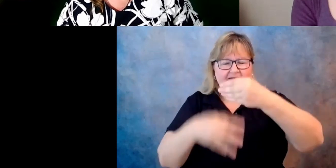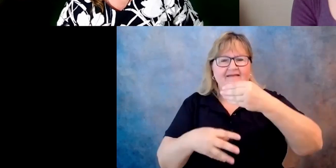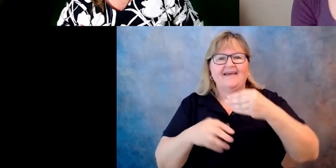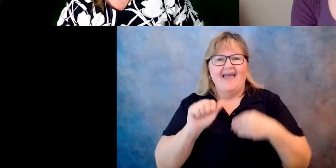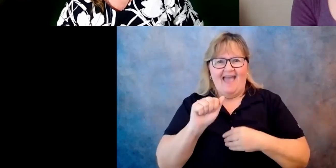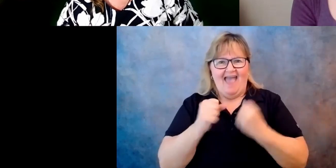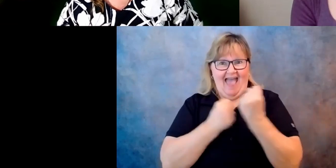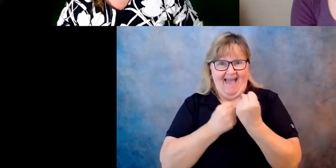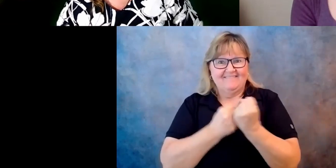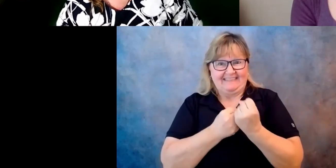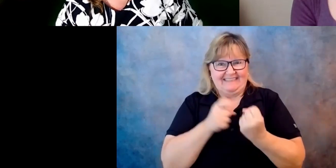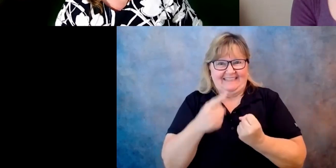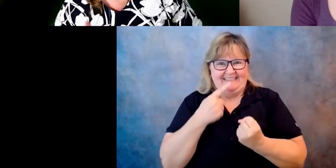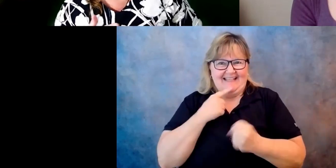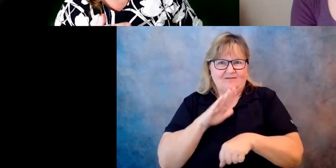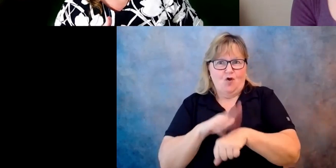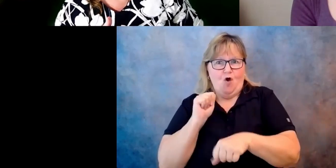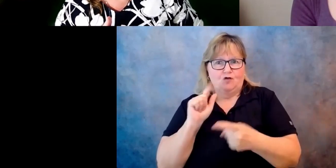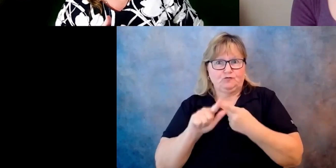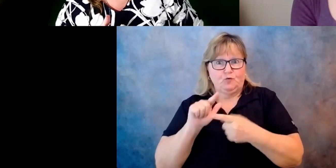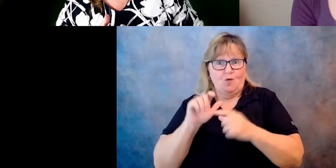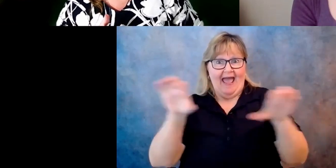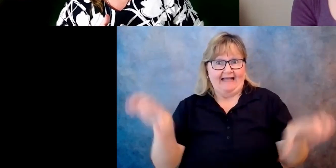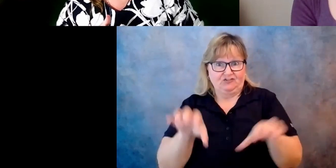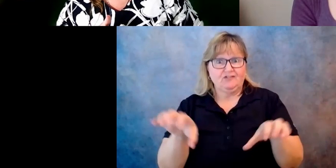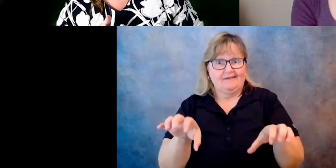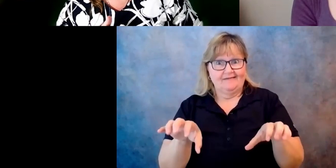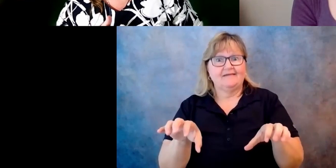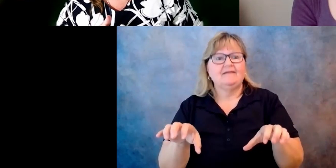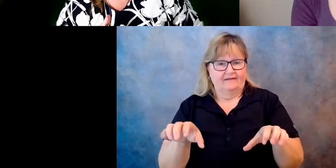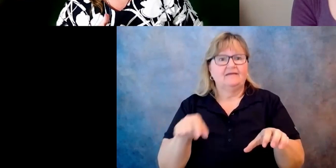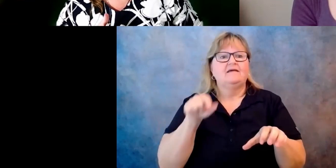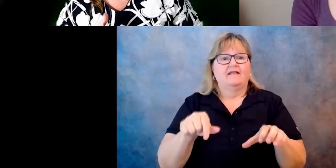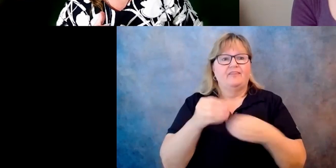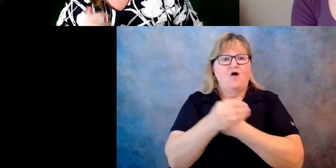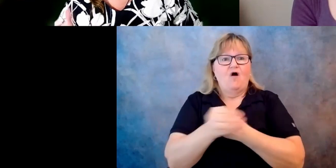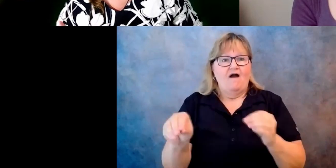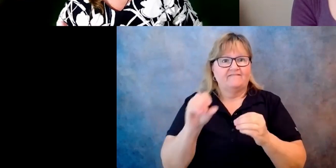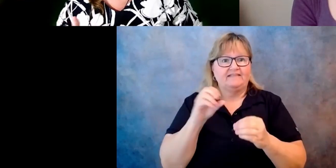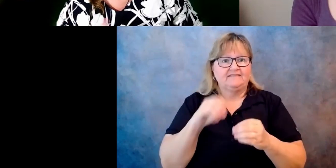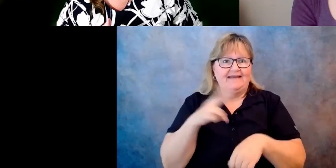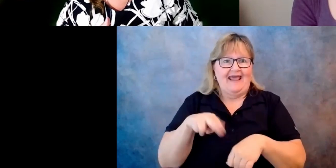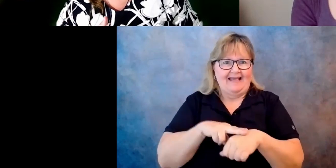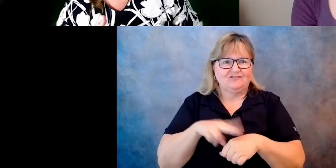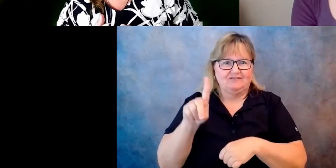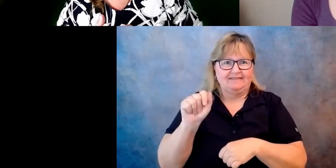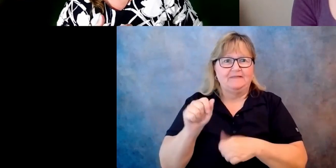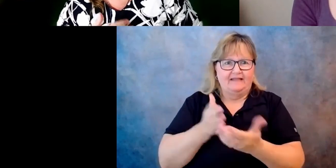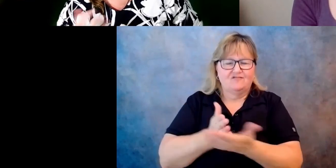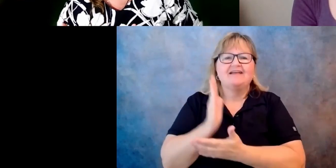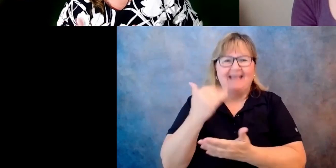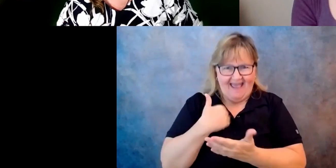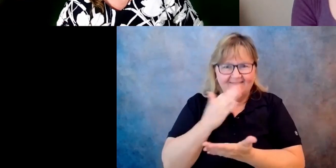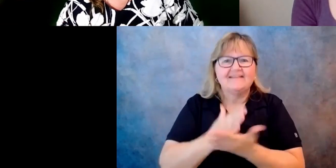call to action specifically on the, the office on international disability rights. And there's some information on how to